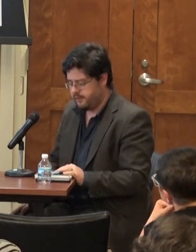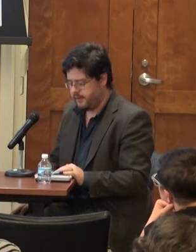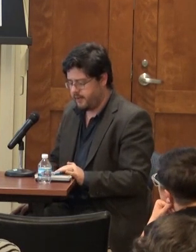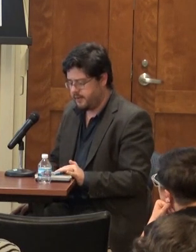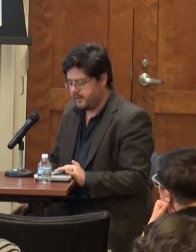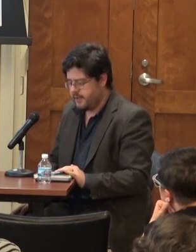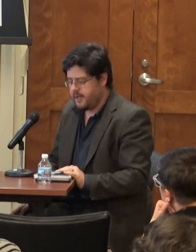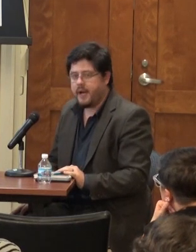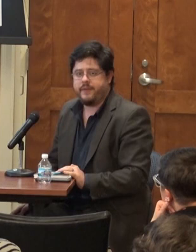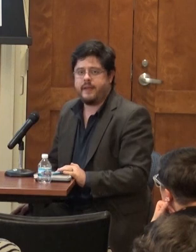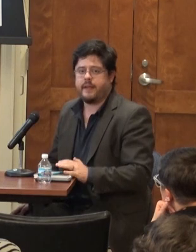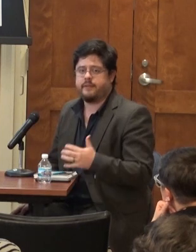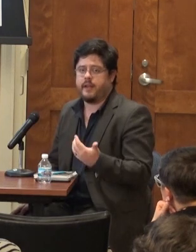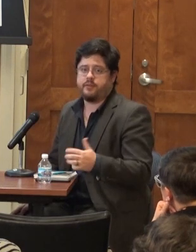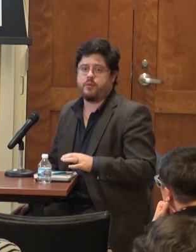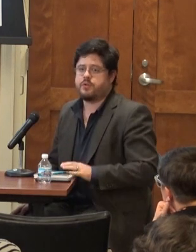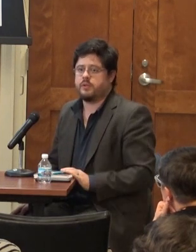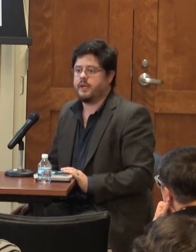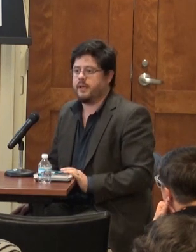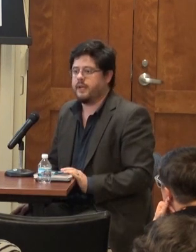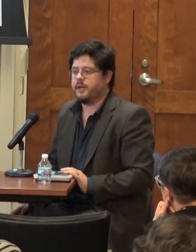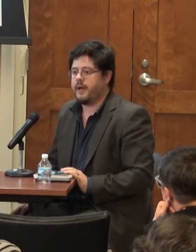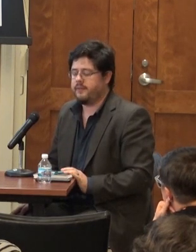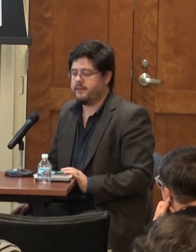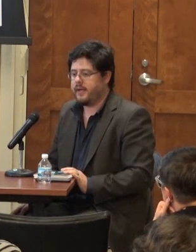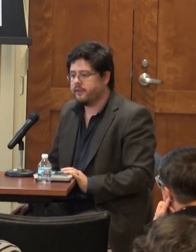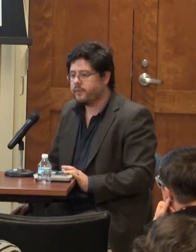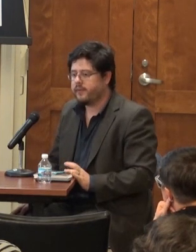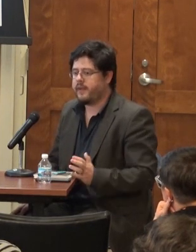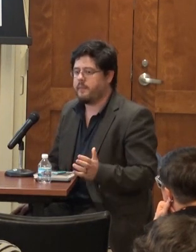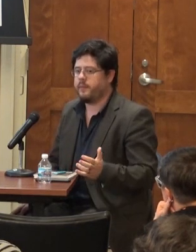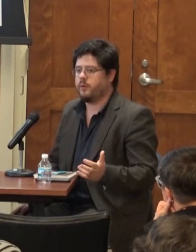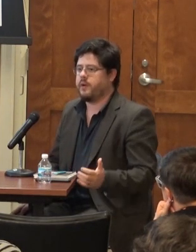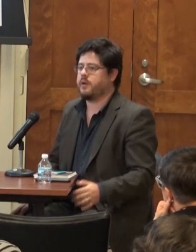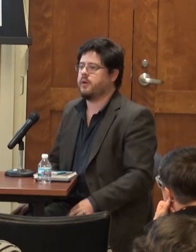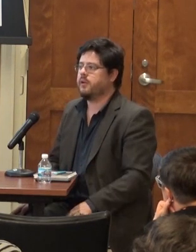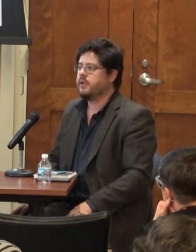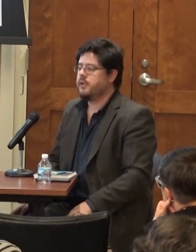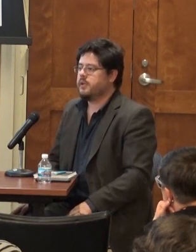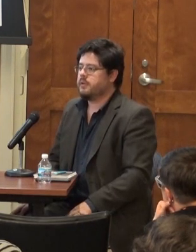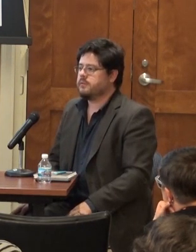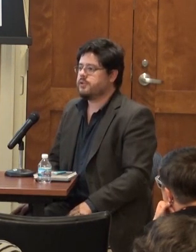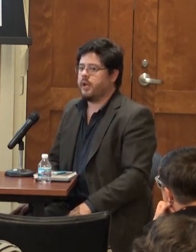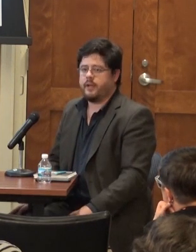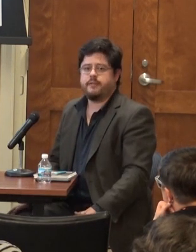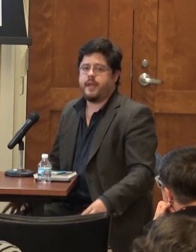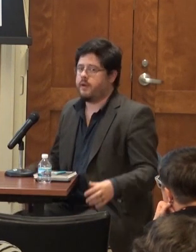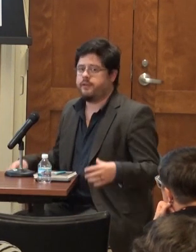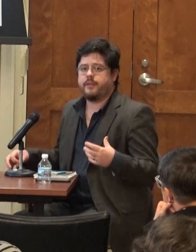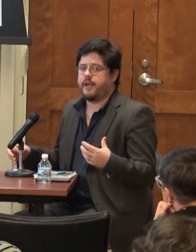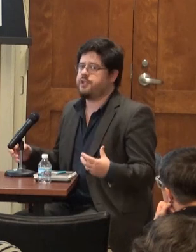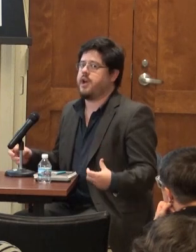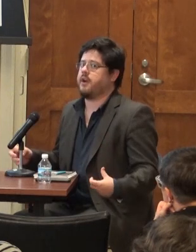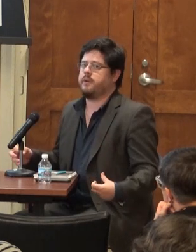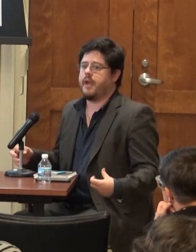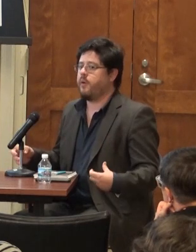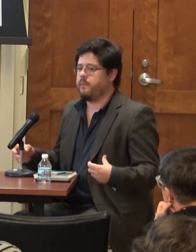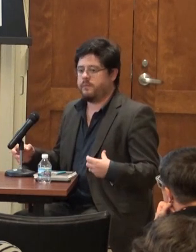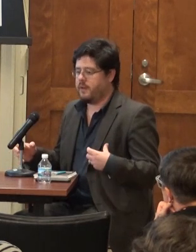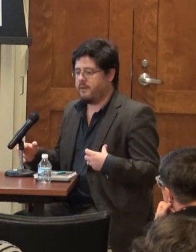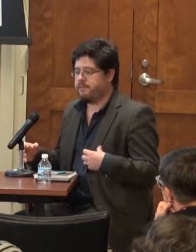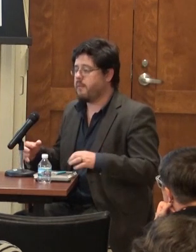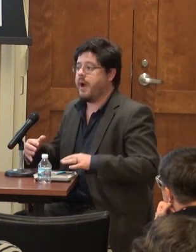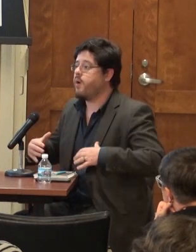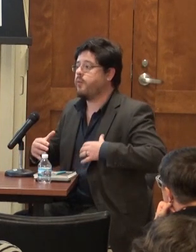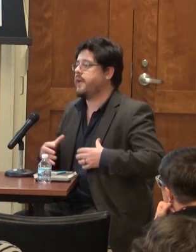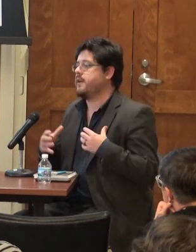uh sarah i think that's that's crucial like uh as designers for example we're taught let's say how to design a chair now